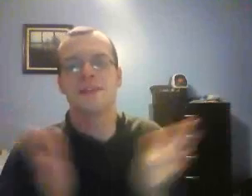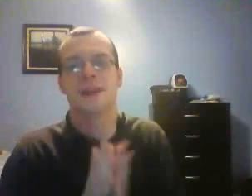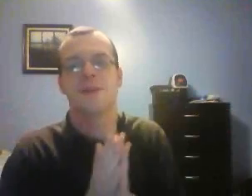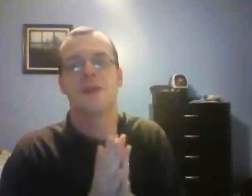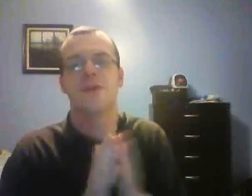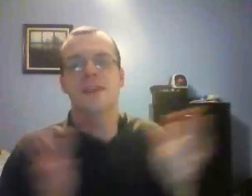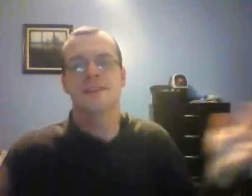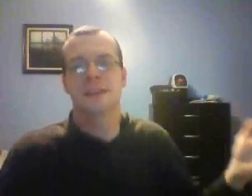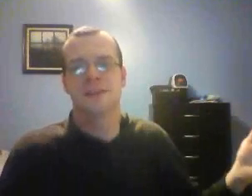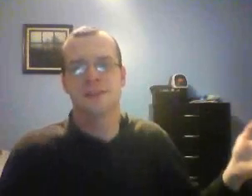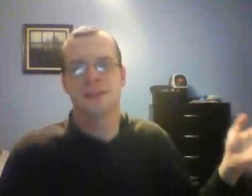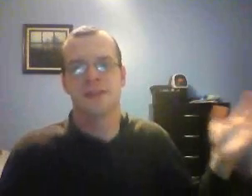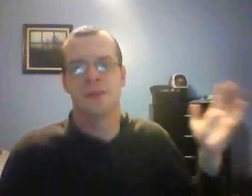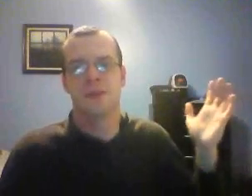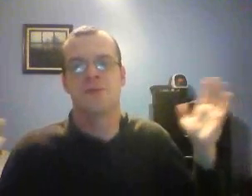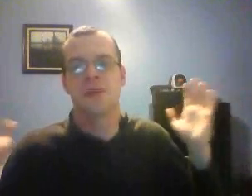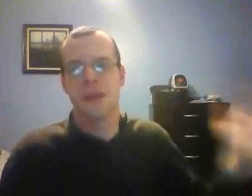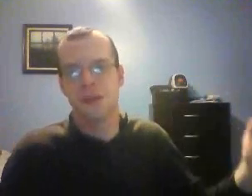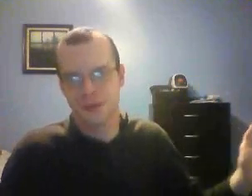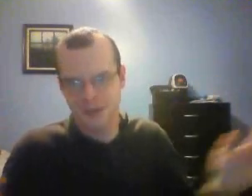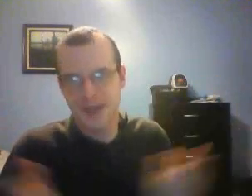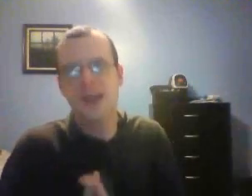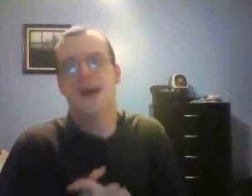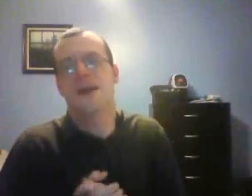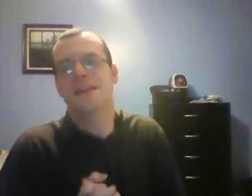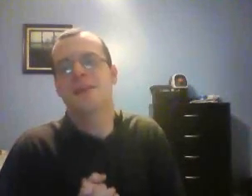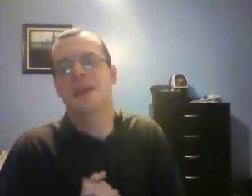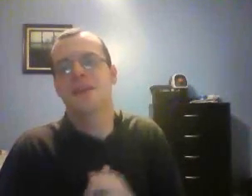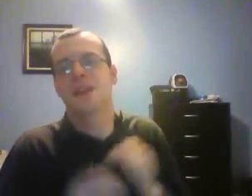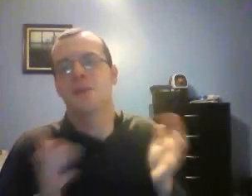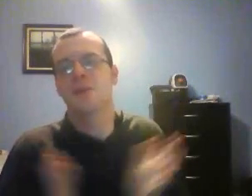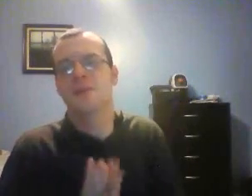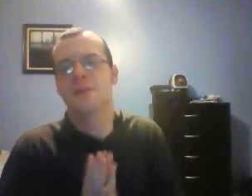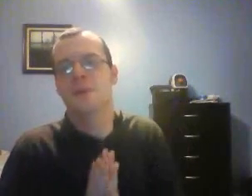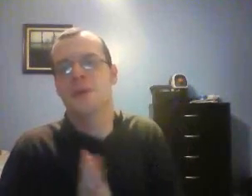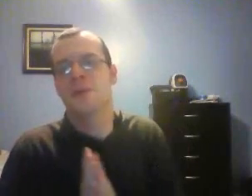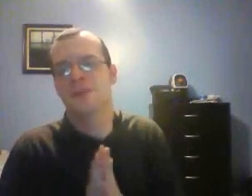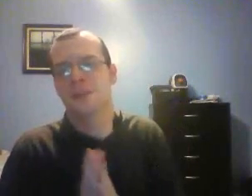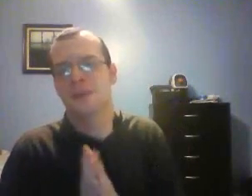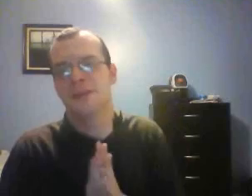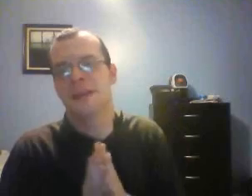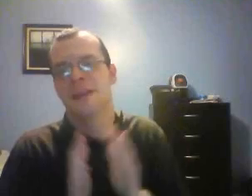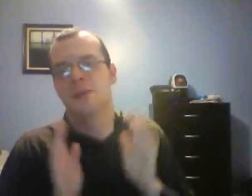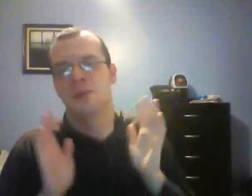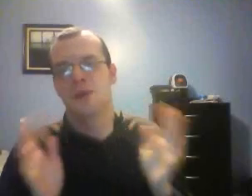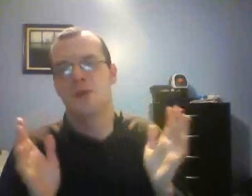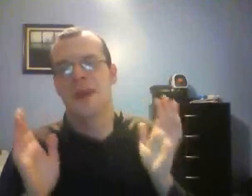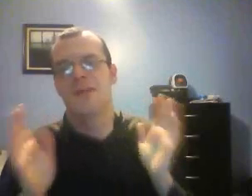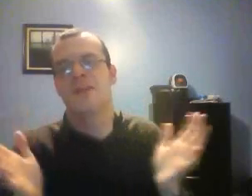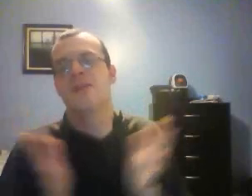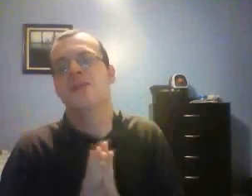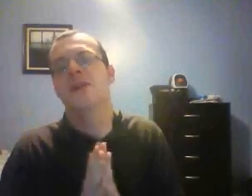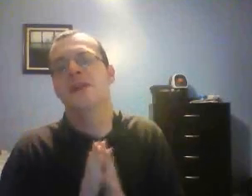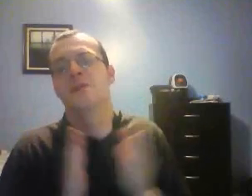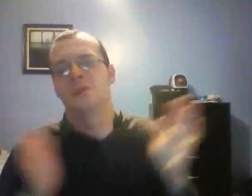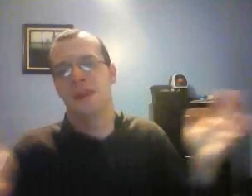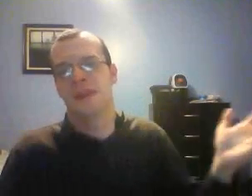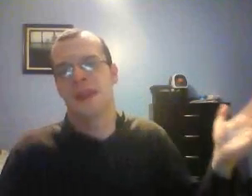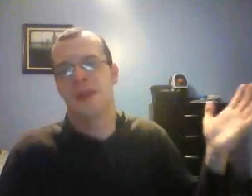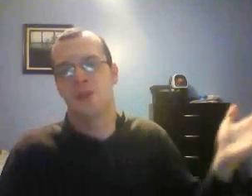excited about all these legends that I've known for years coming in to help WWE out with this series and to blow anything they've done completely out of